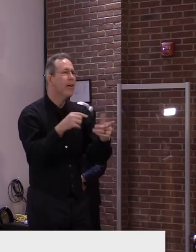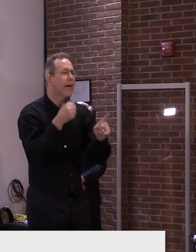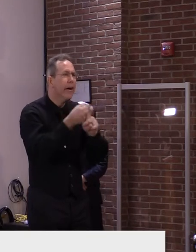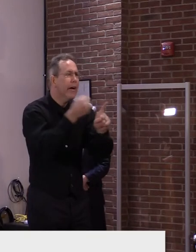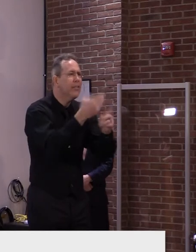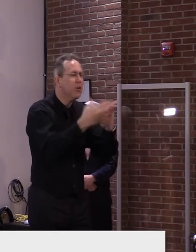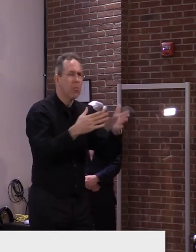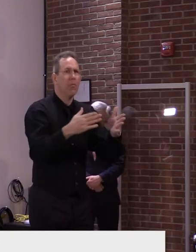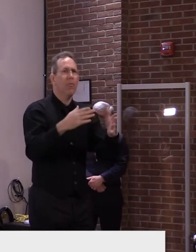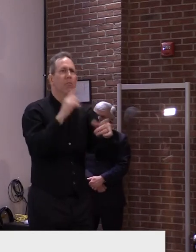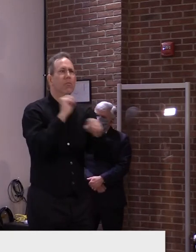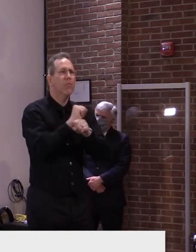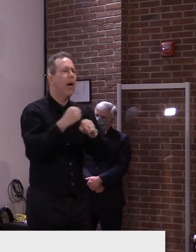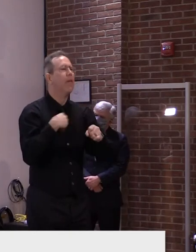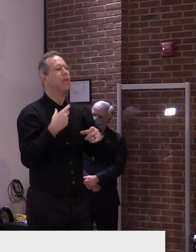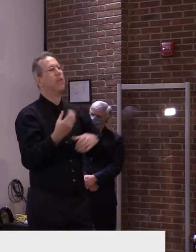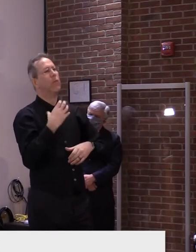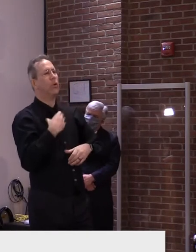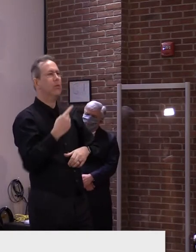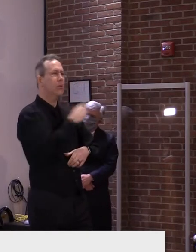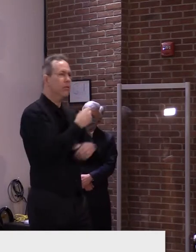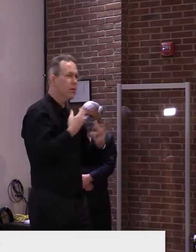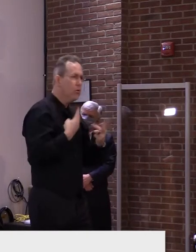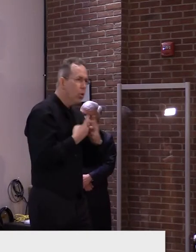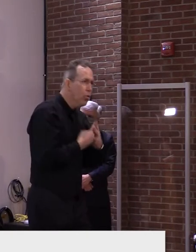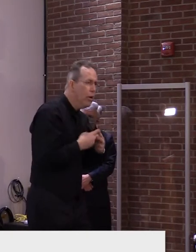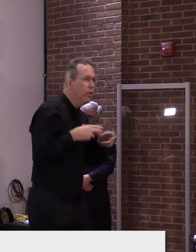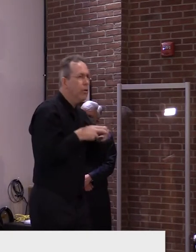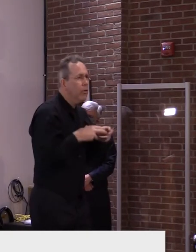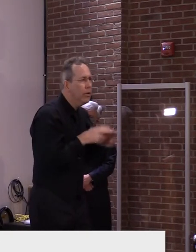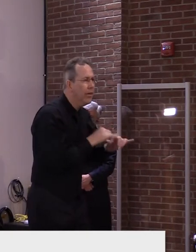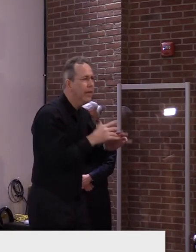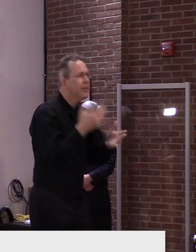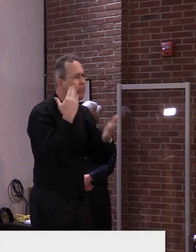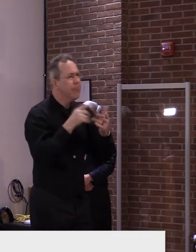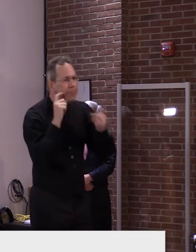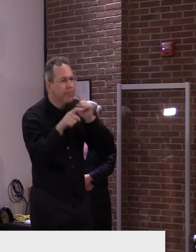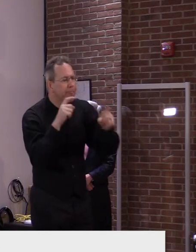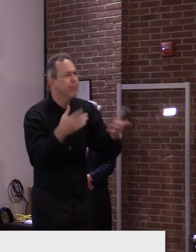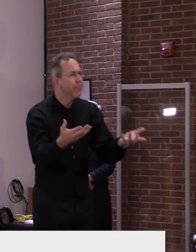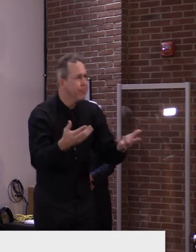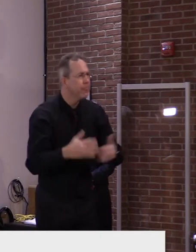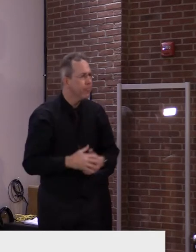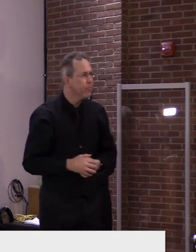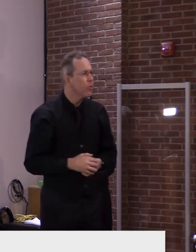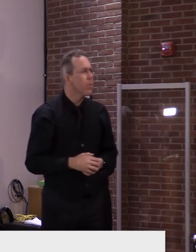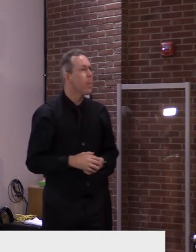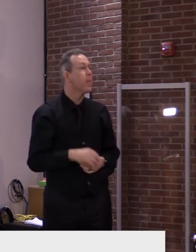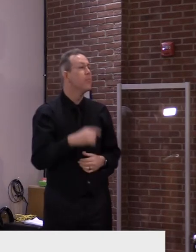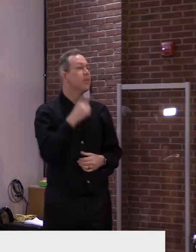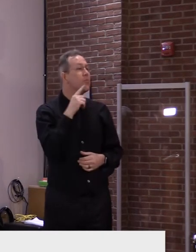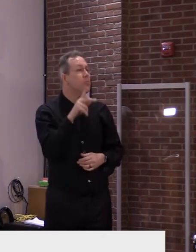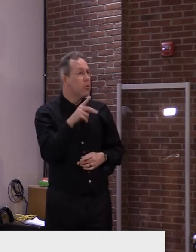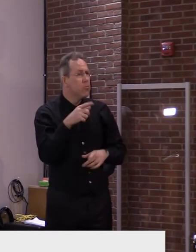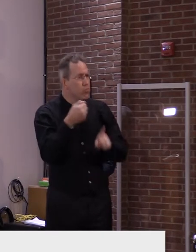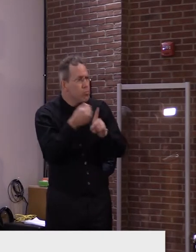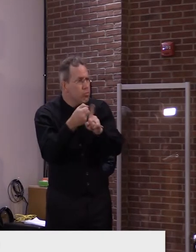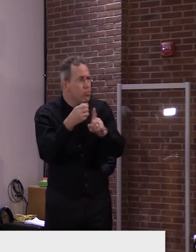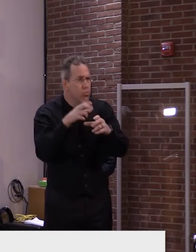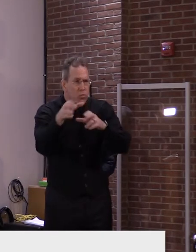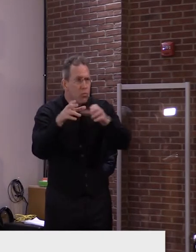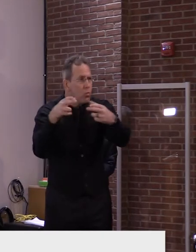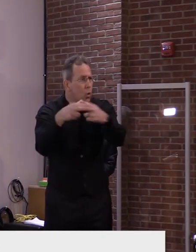so quite often that does not result in a closing of any classroom or school at all, or are going to remote learning,